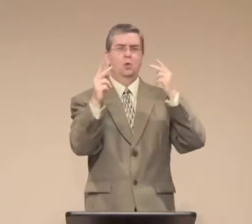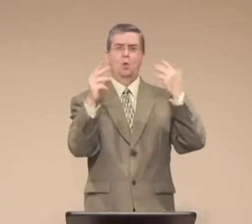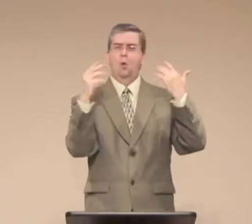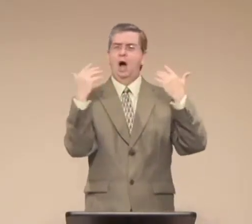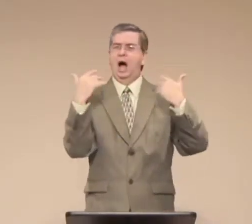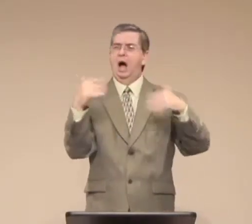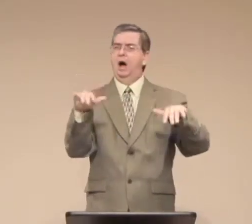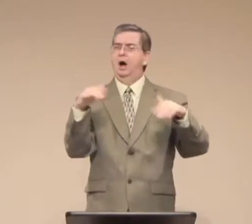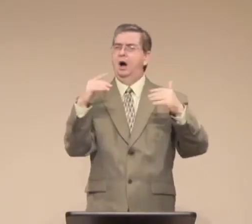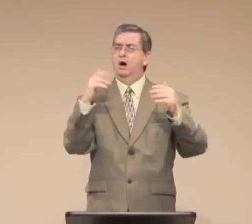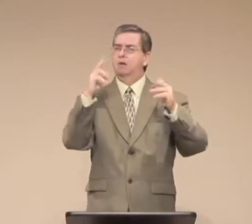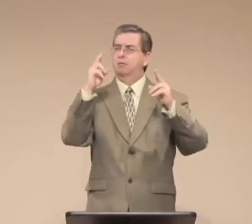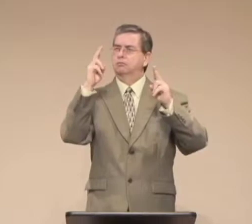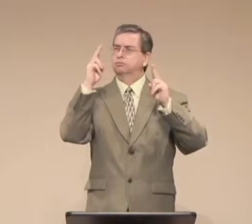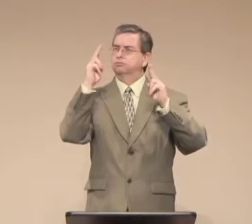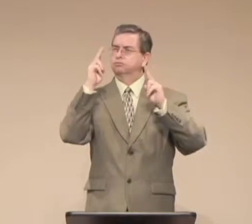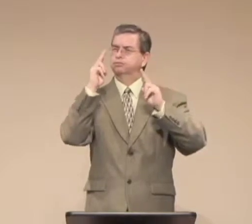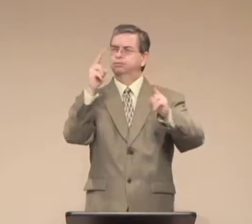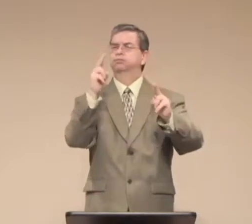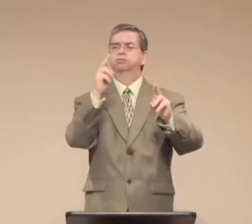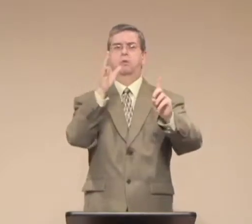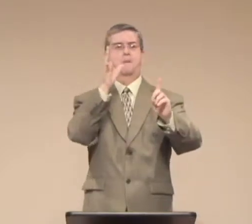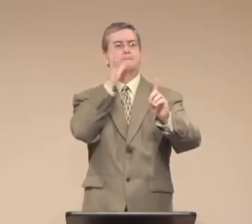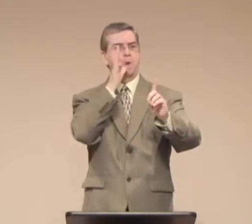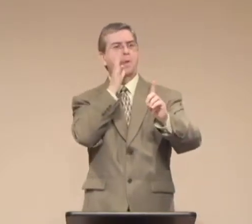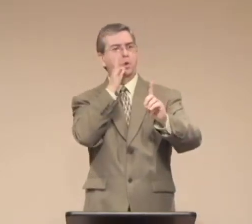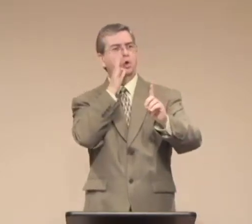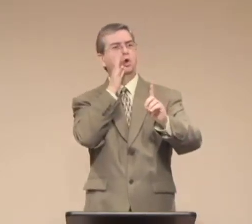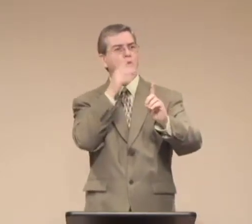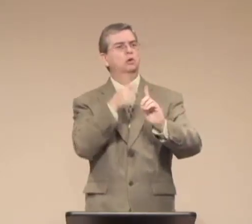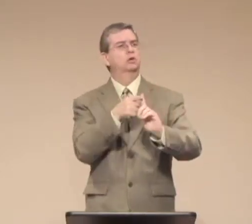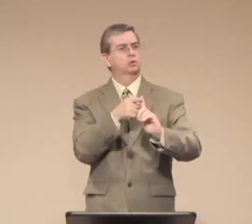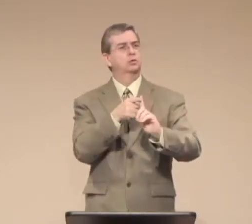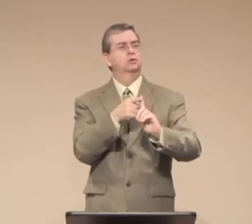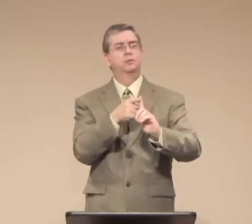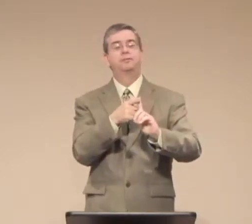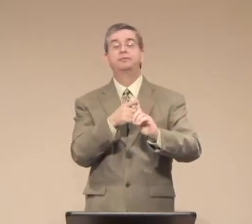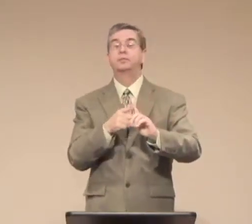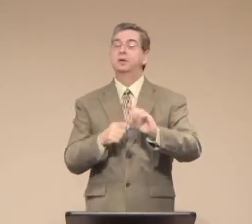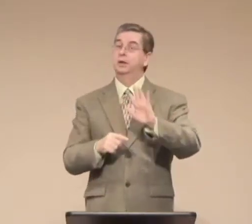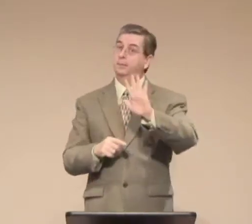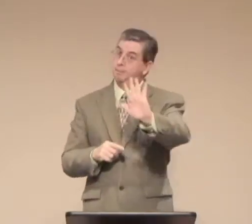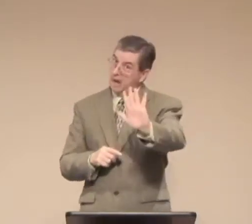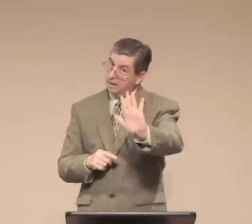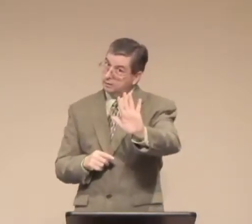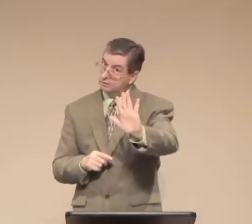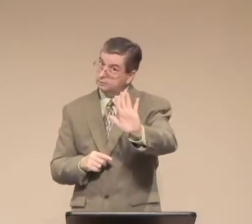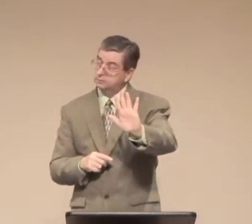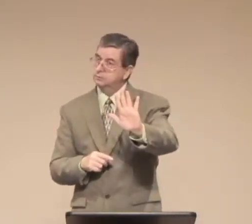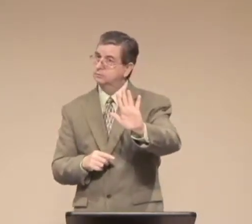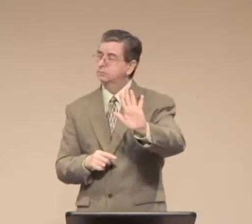Some 2,000 years later, all over the world, that name continues to be honored.